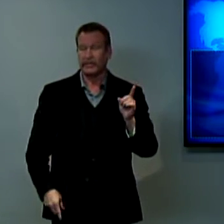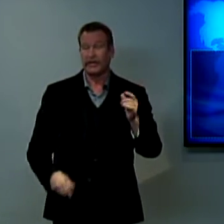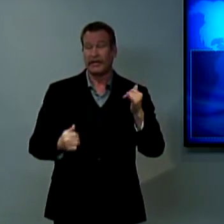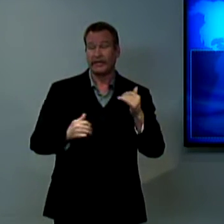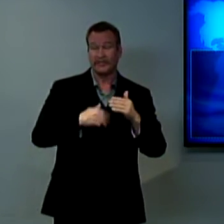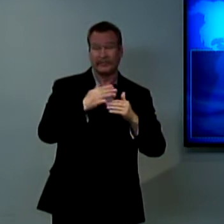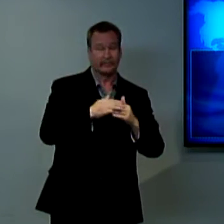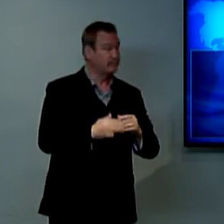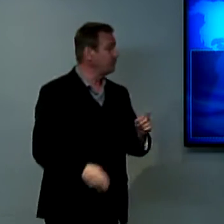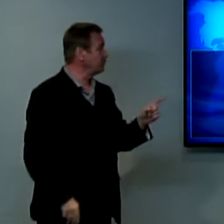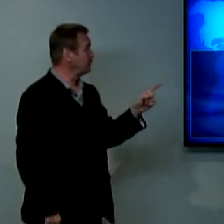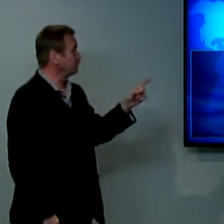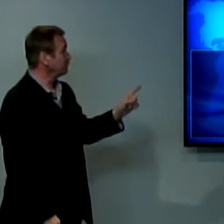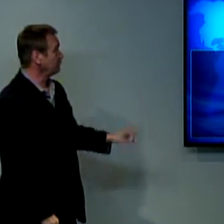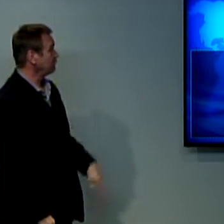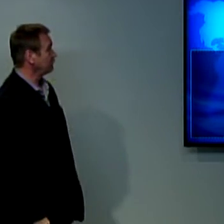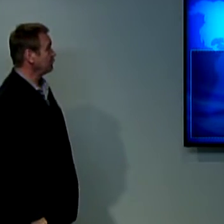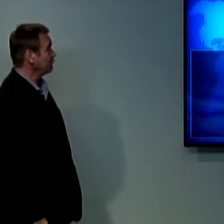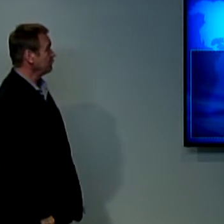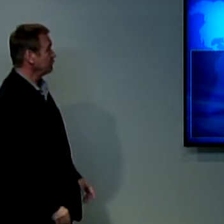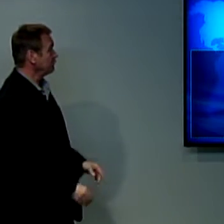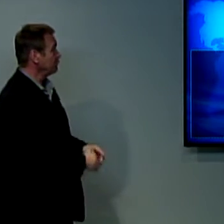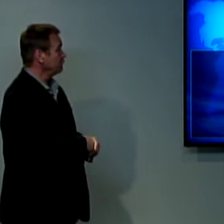Jesus Christ himself is true.